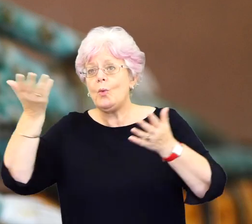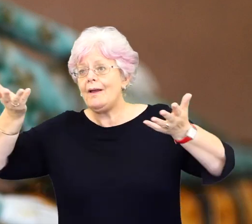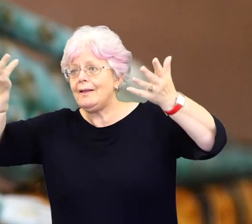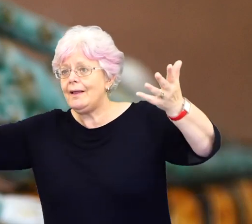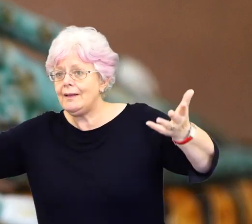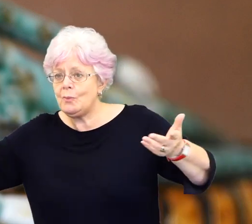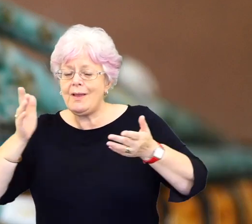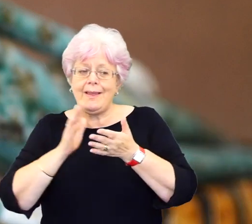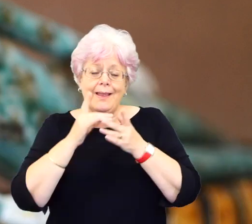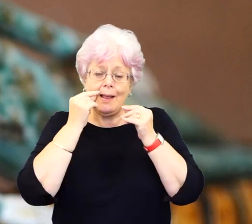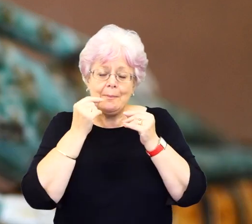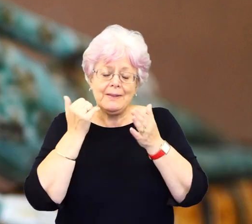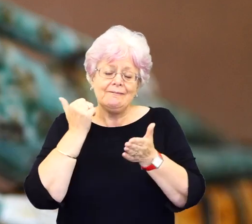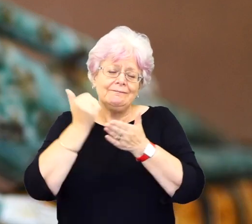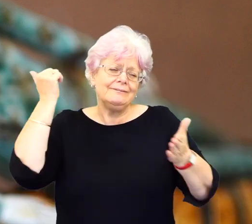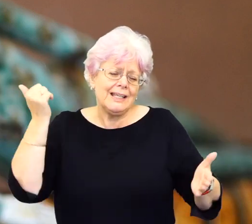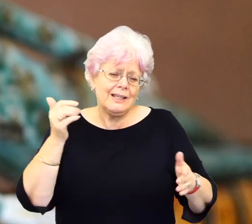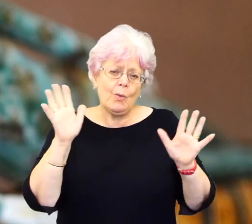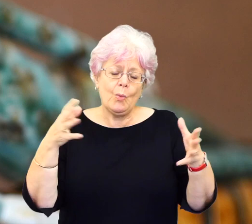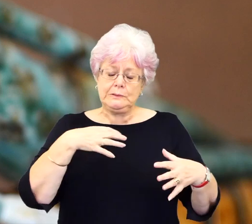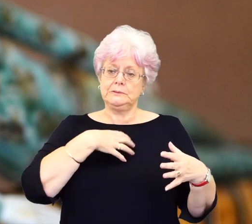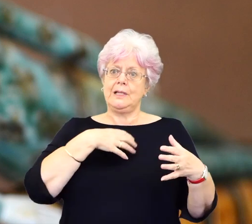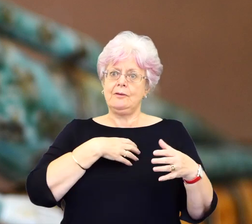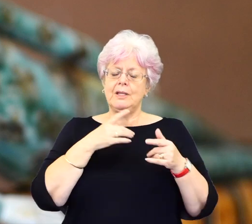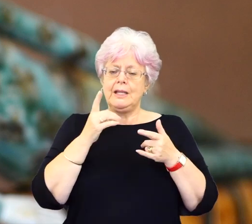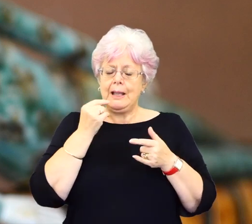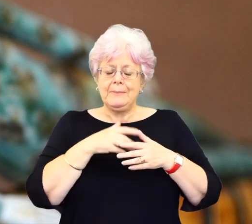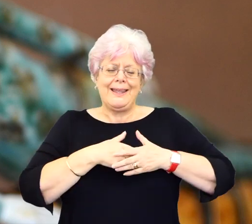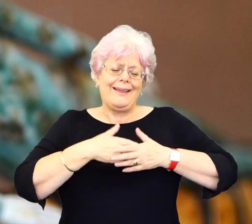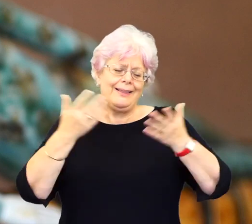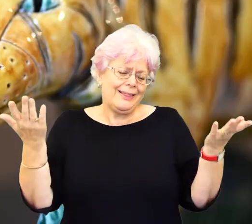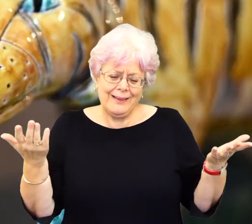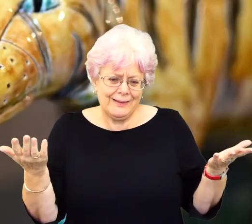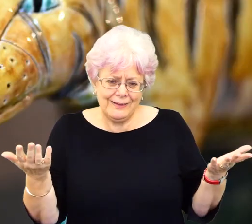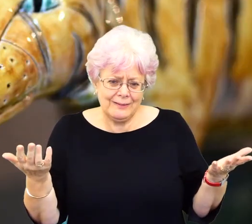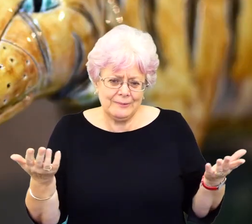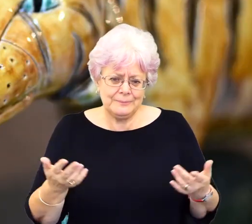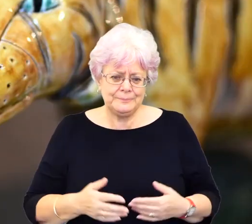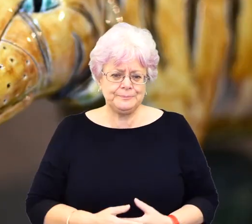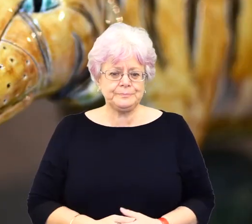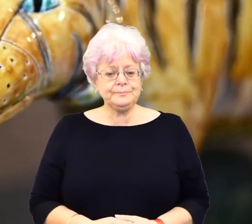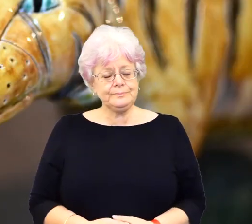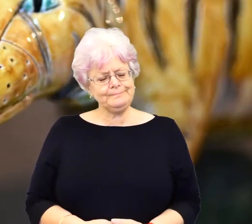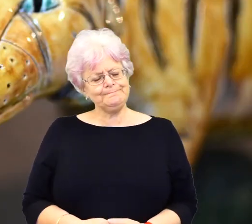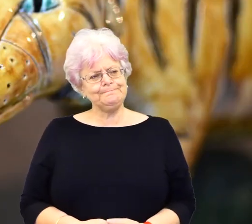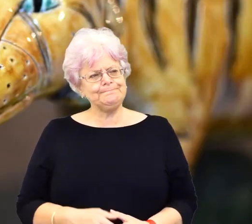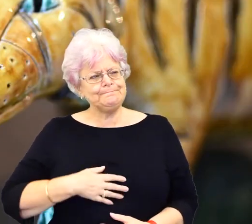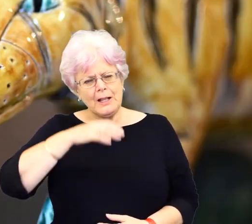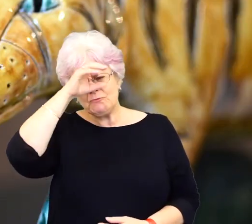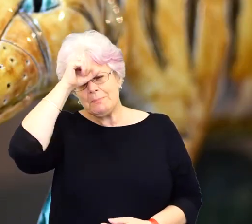symbolise something fantastic or wonderful or something scary. But also I think when I was younger, my father would, he would take it to his